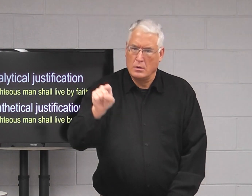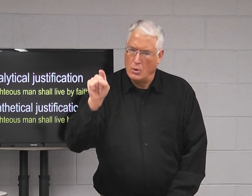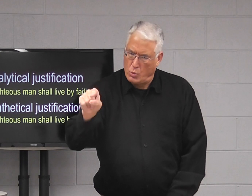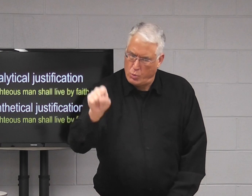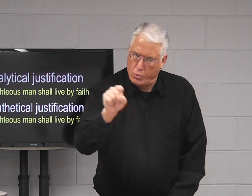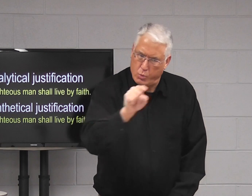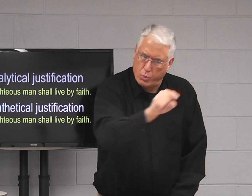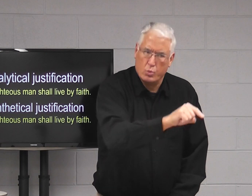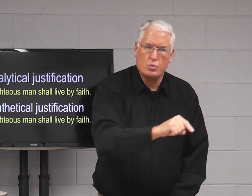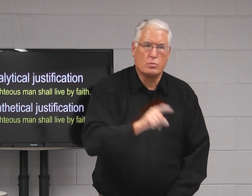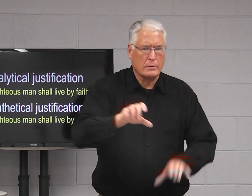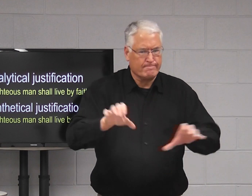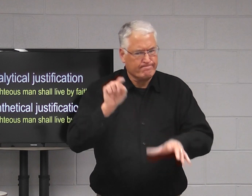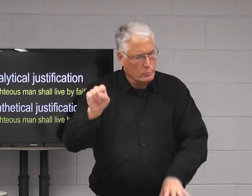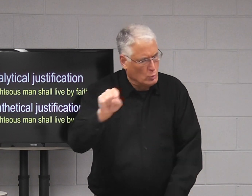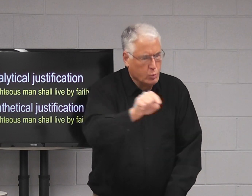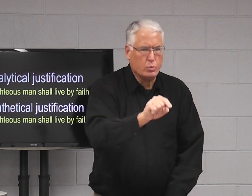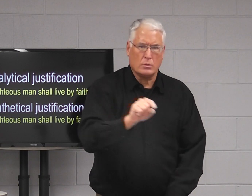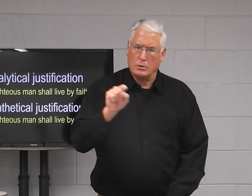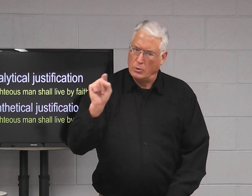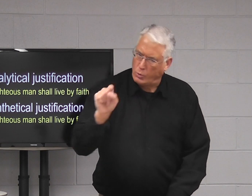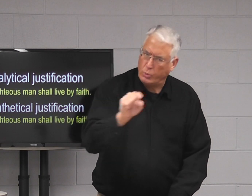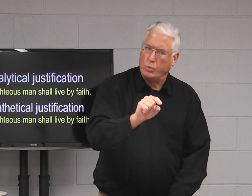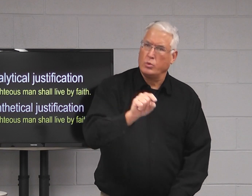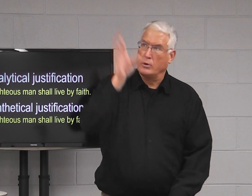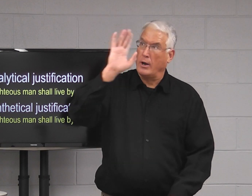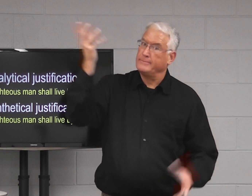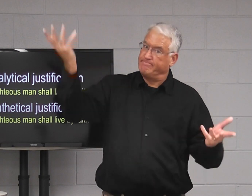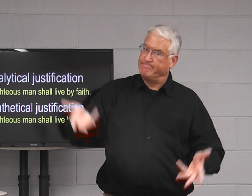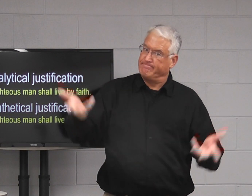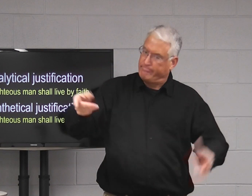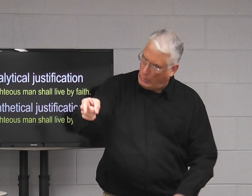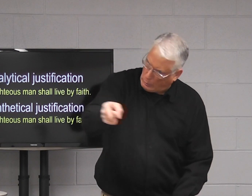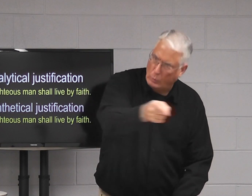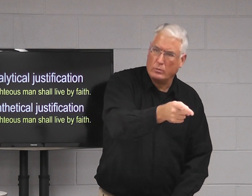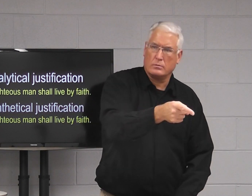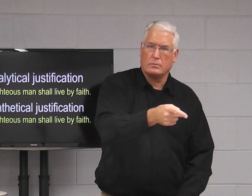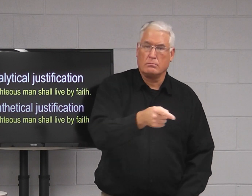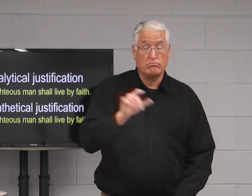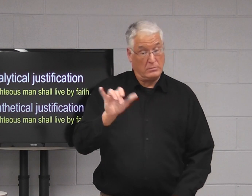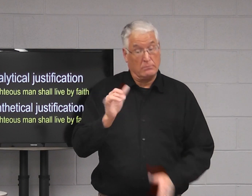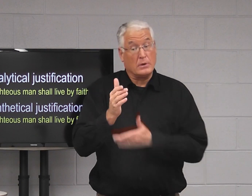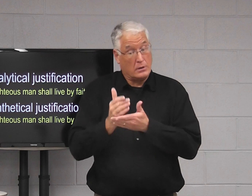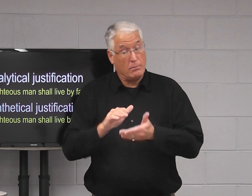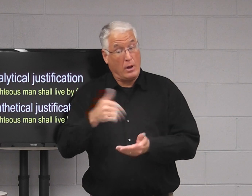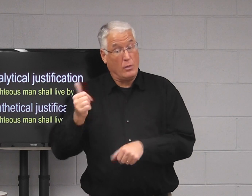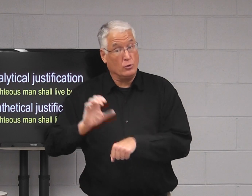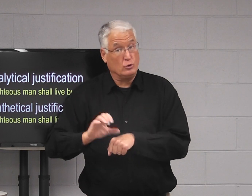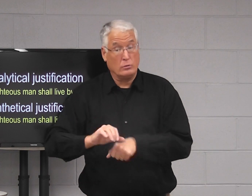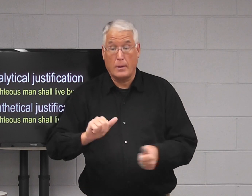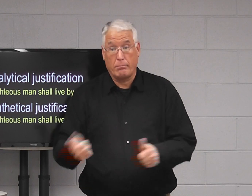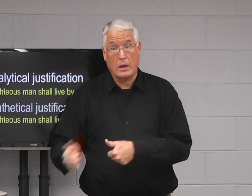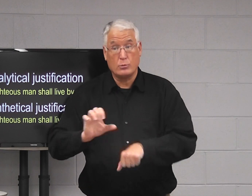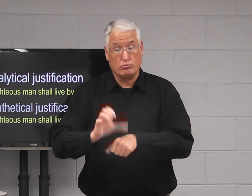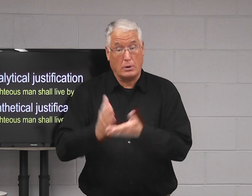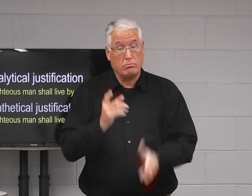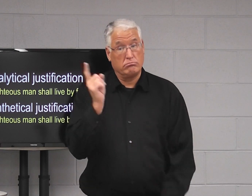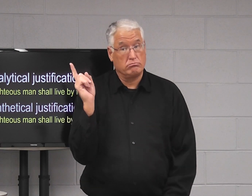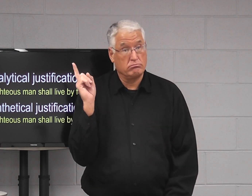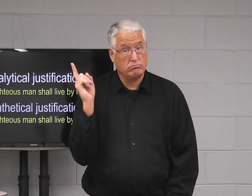teaching, in the Catholic teaching, that they must do, must do, must do. And some other churches, some